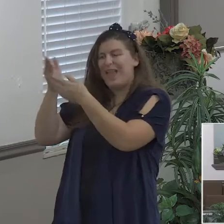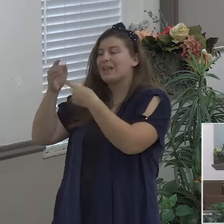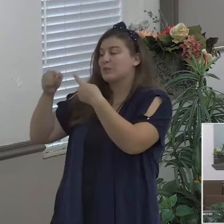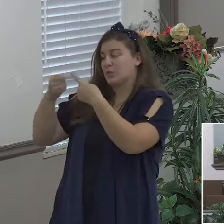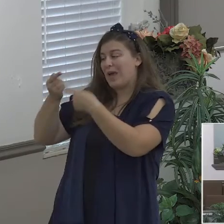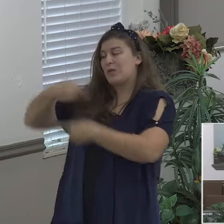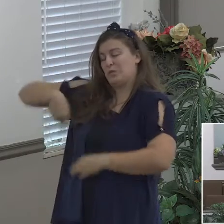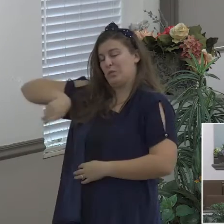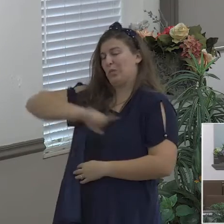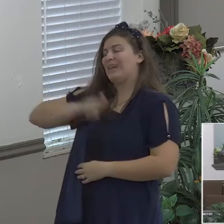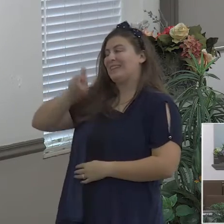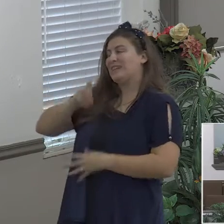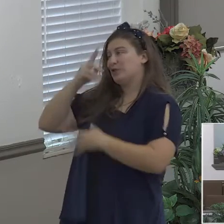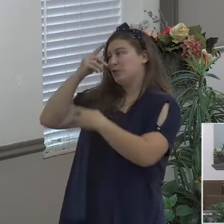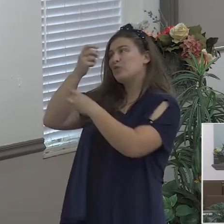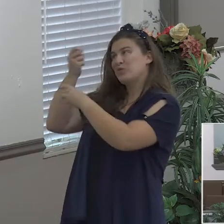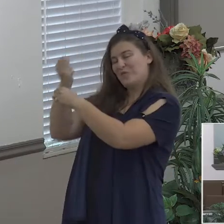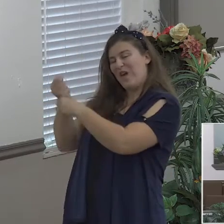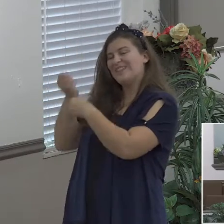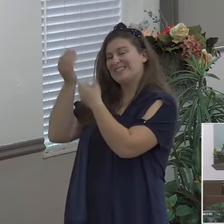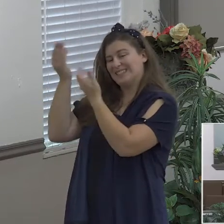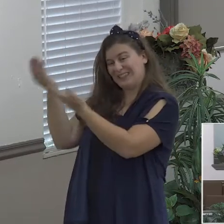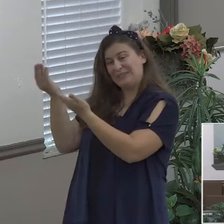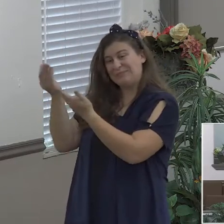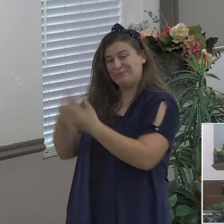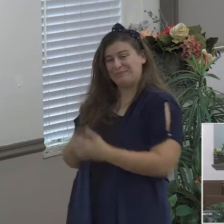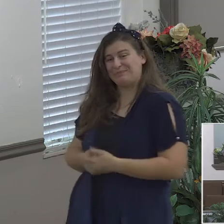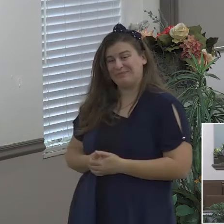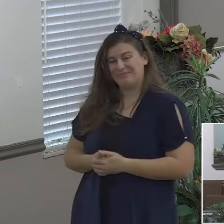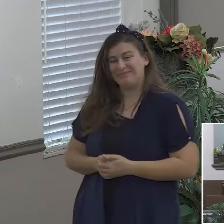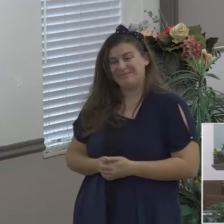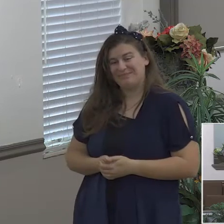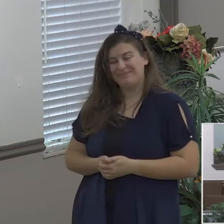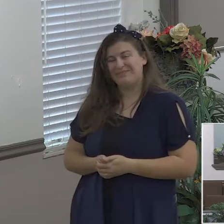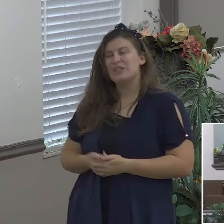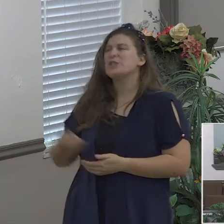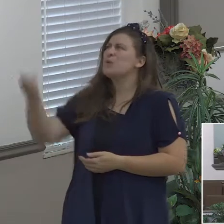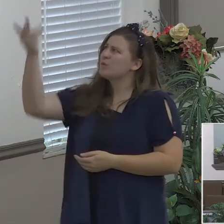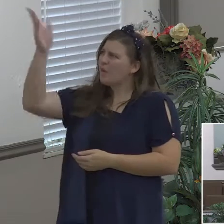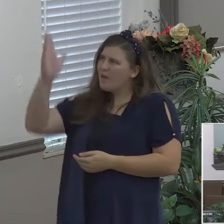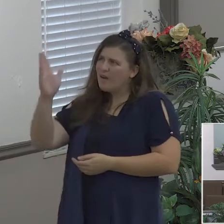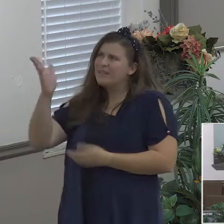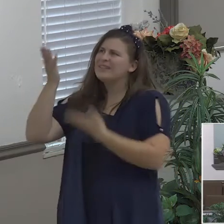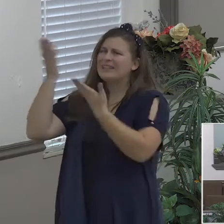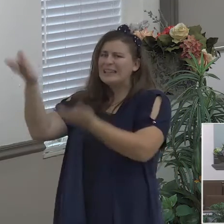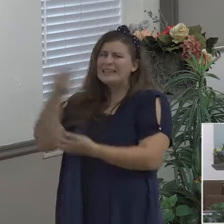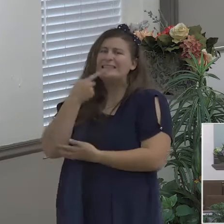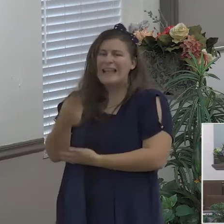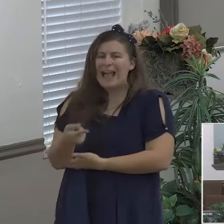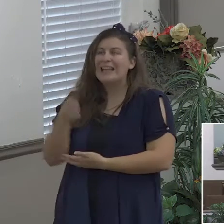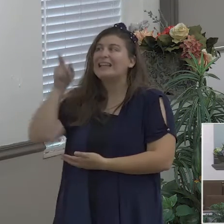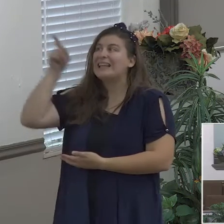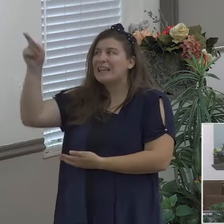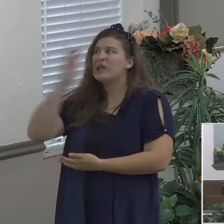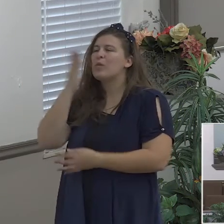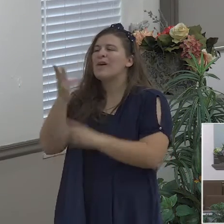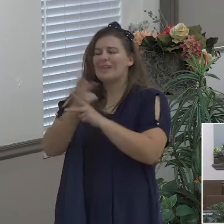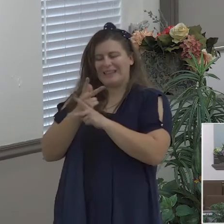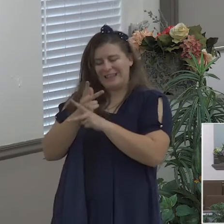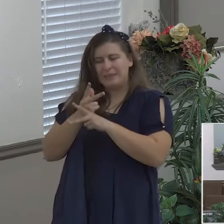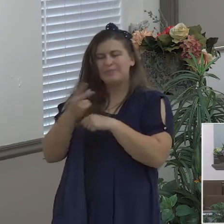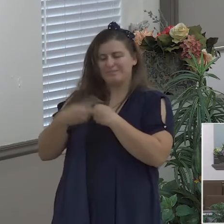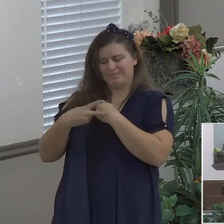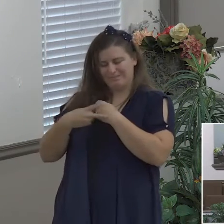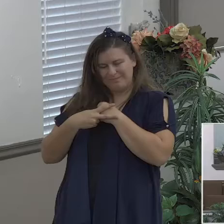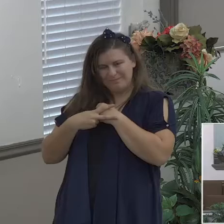so God has said thou will keep him in perfect peace perfect peace